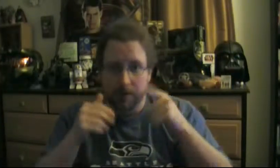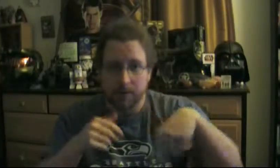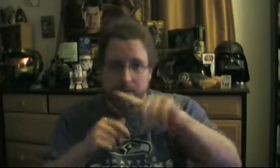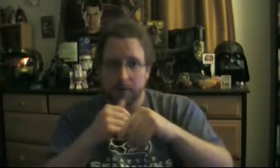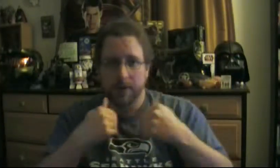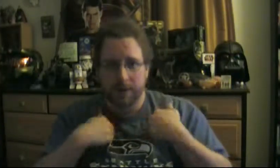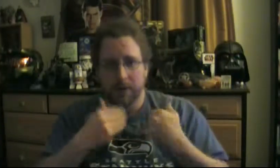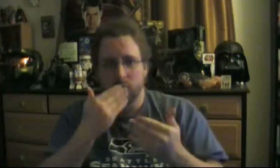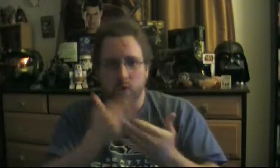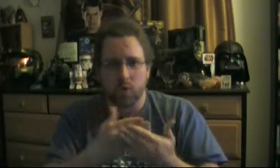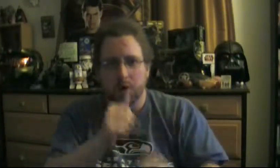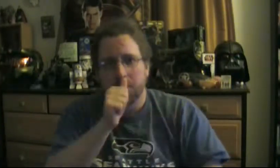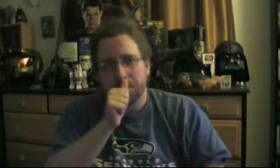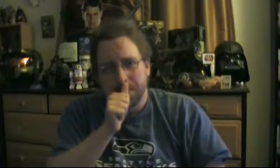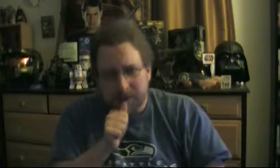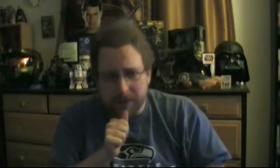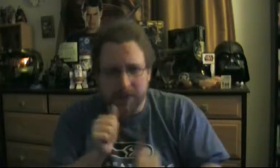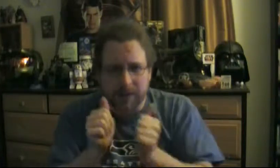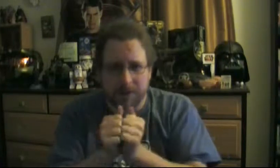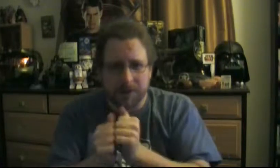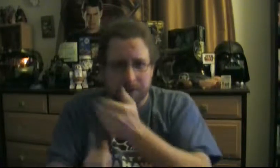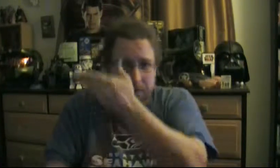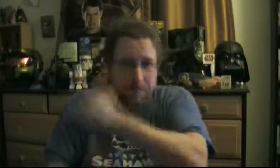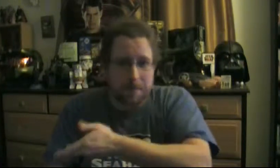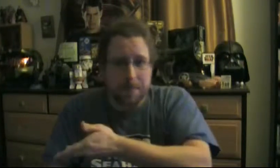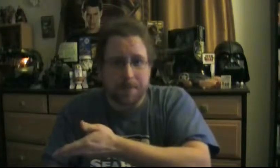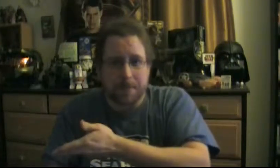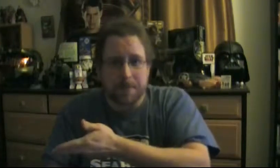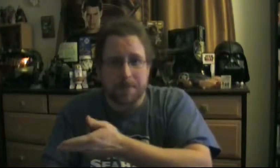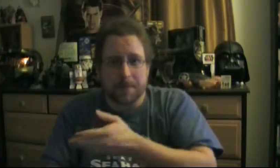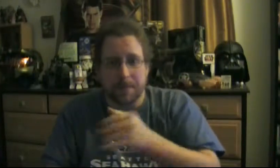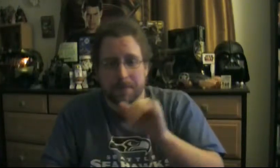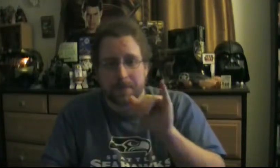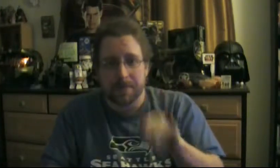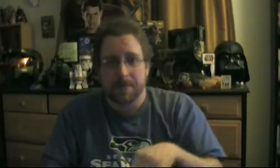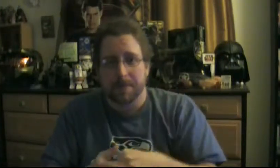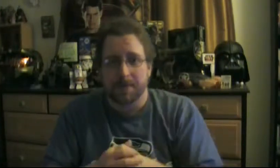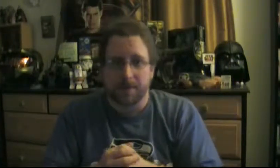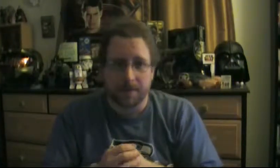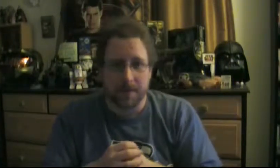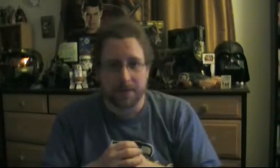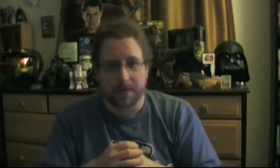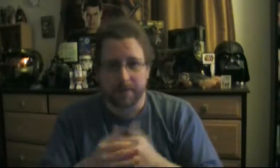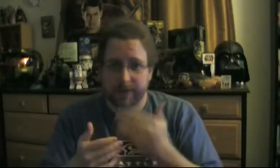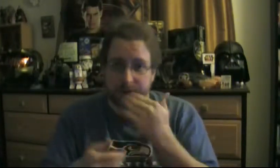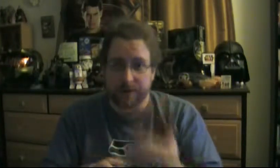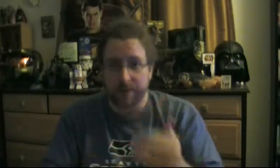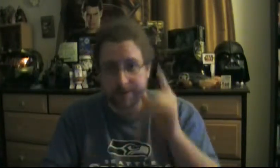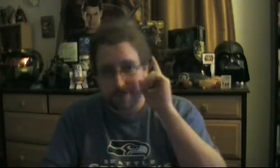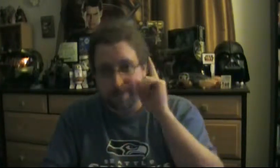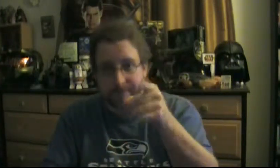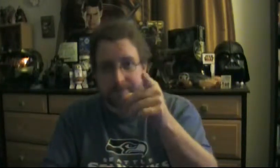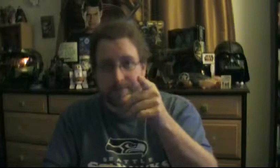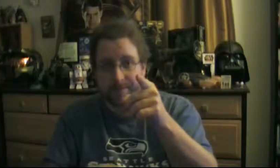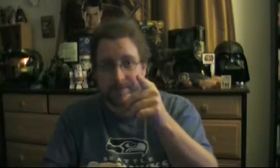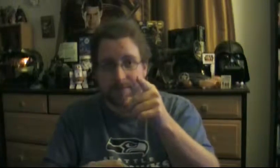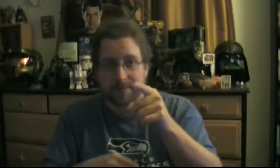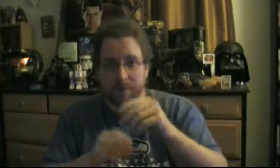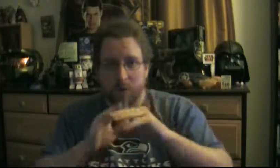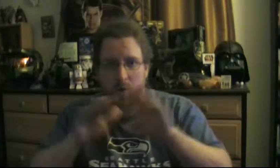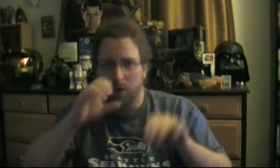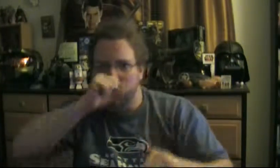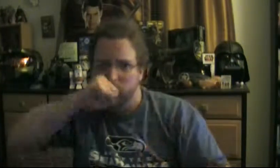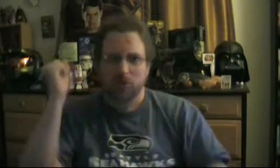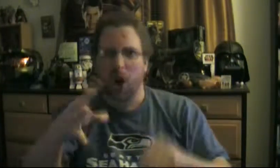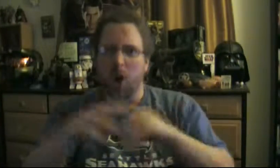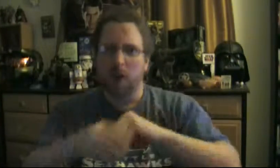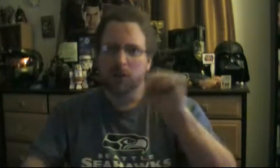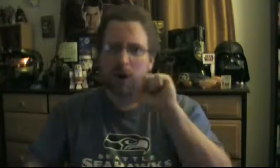know